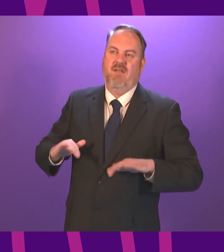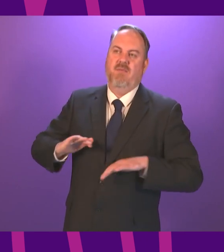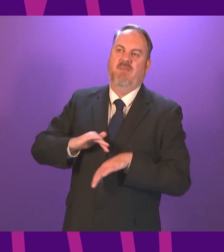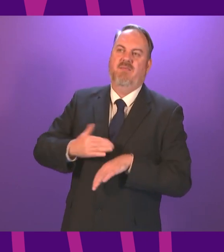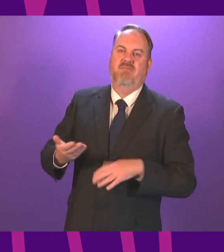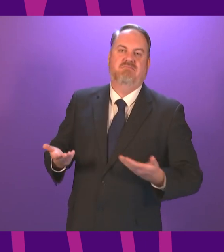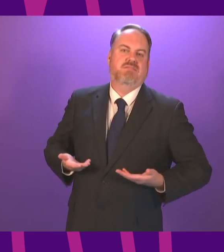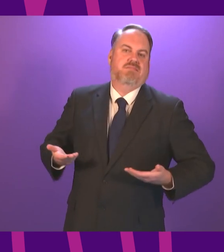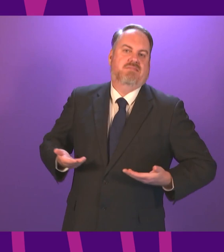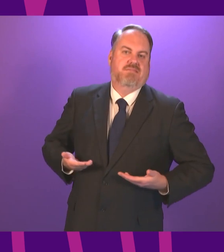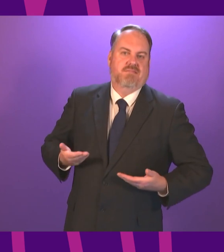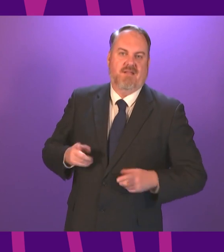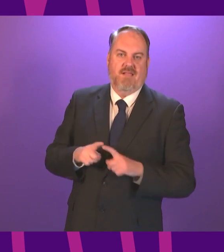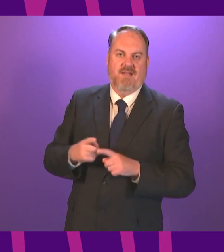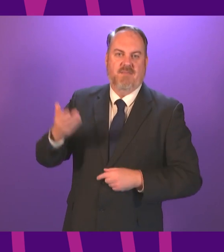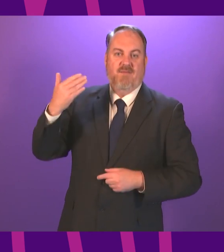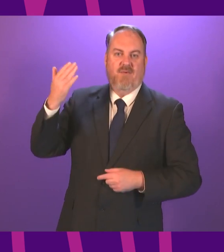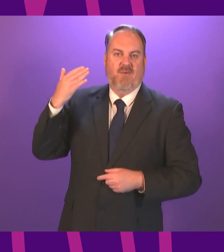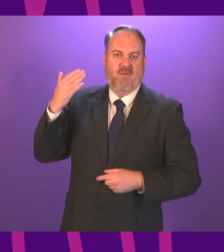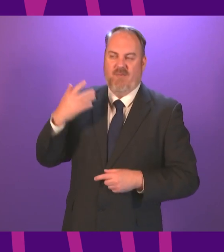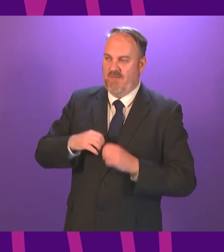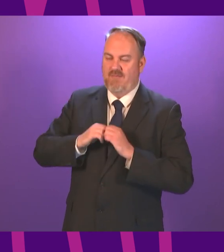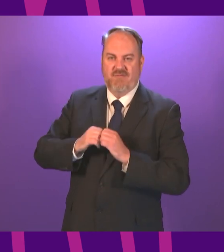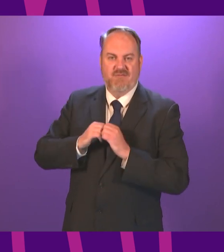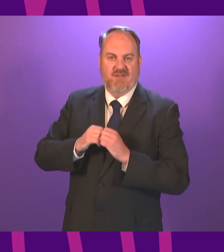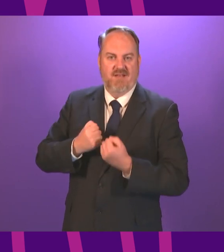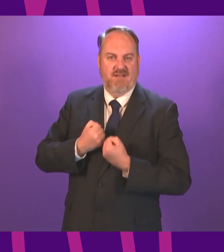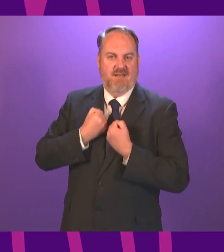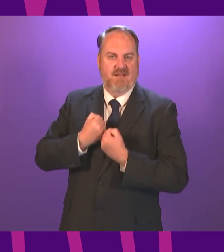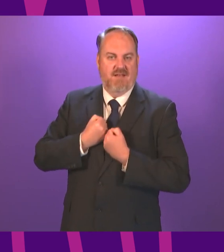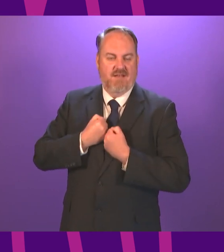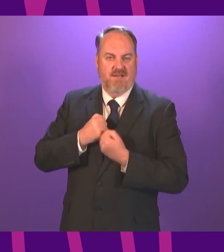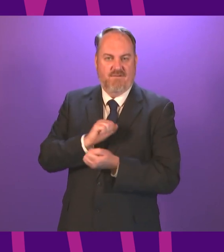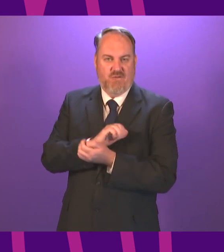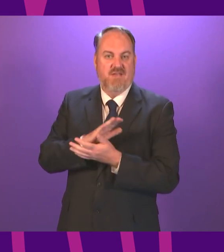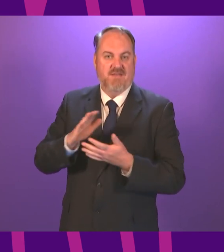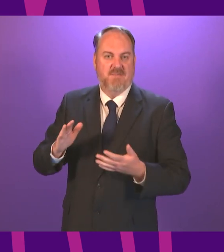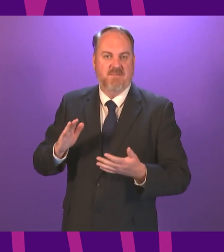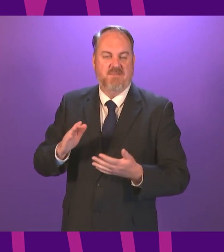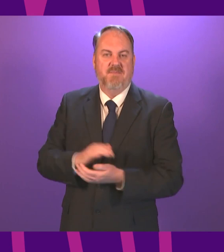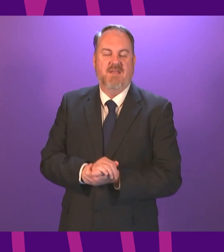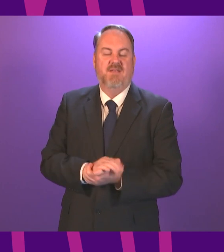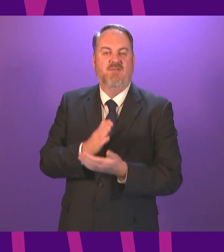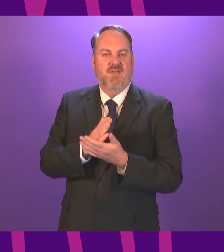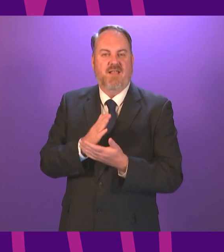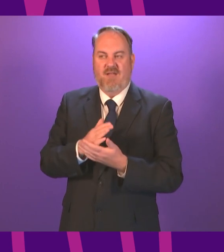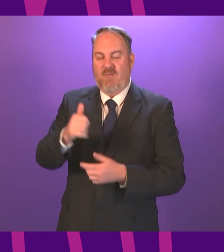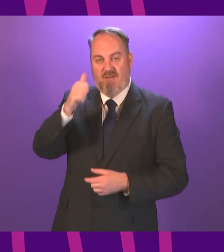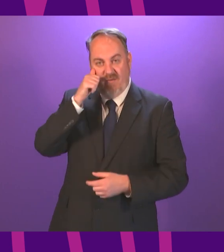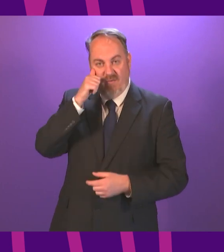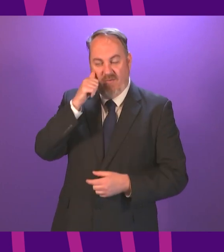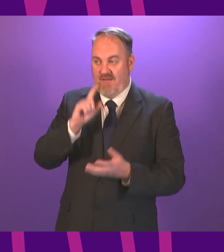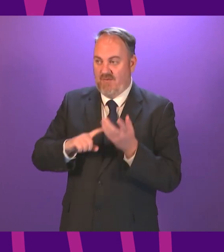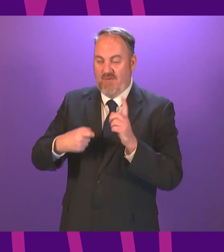the vaccination rollout has been a success story in Scotland and the United Kingdom as a whole demonstrating the overwhelming